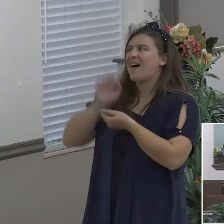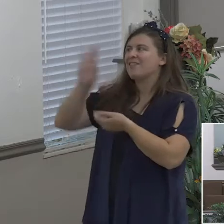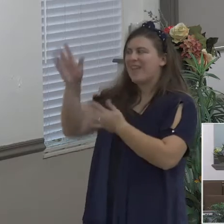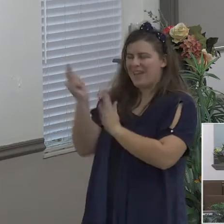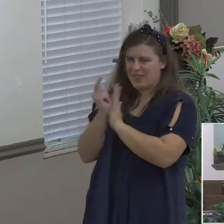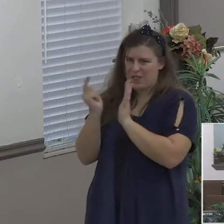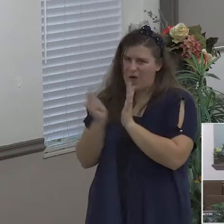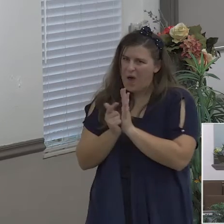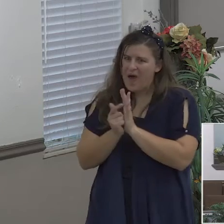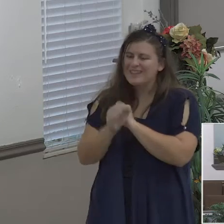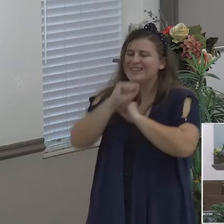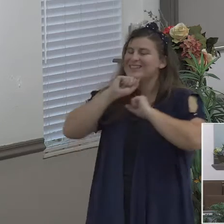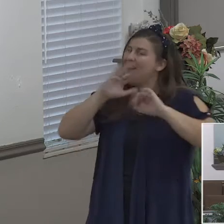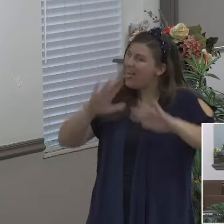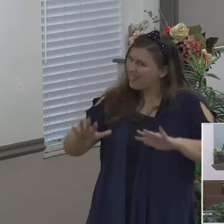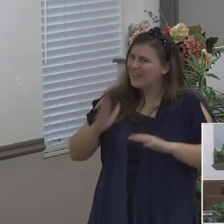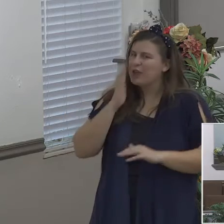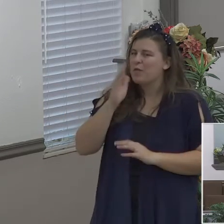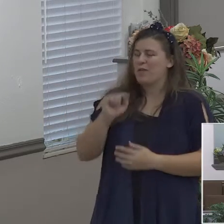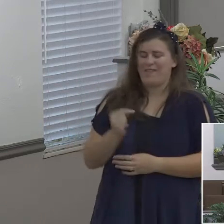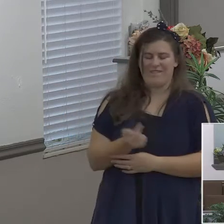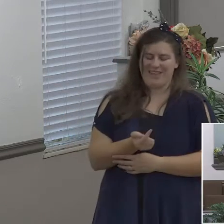Jesus wasn't offended on the cross